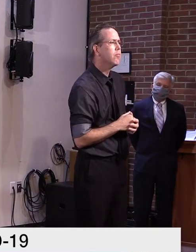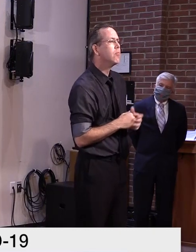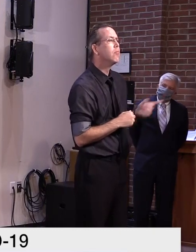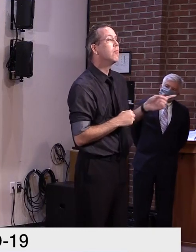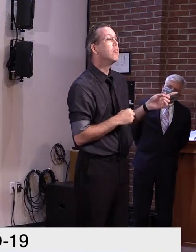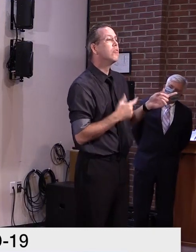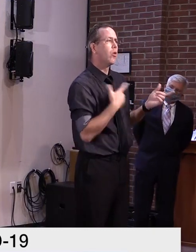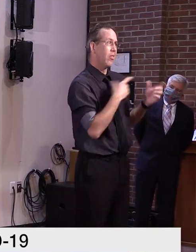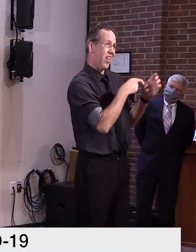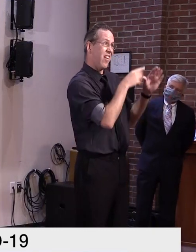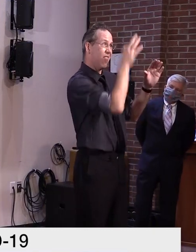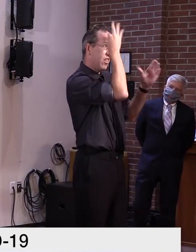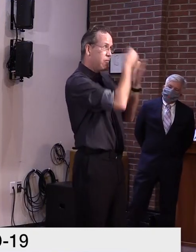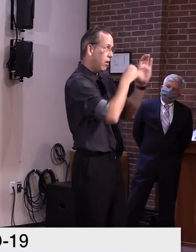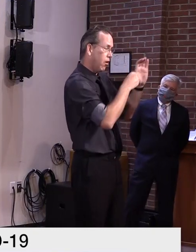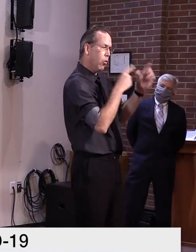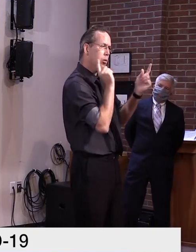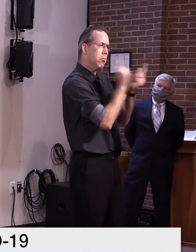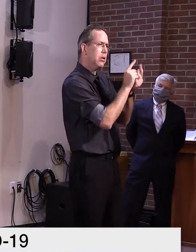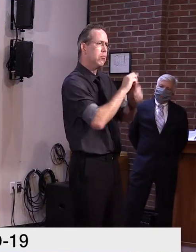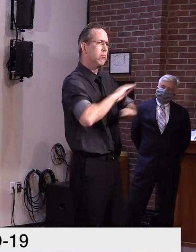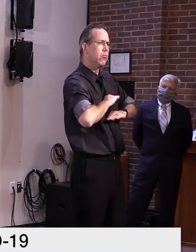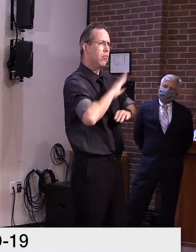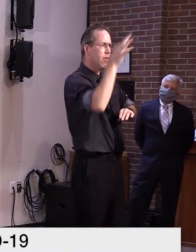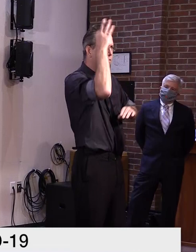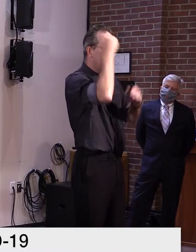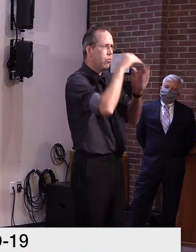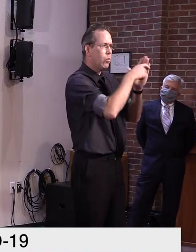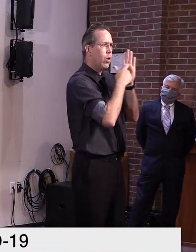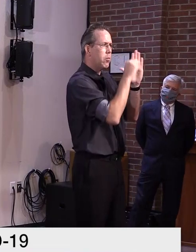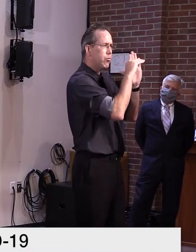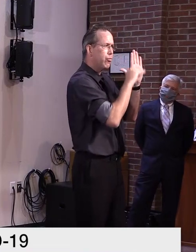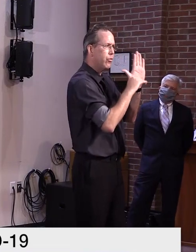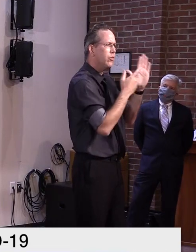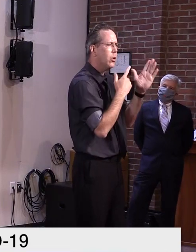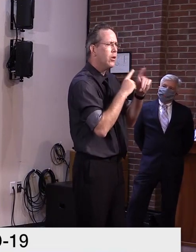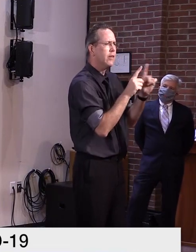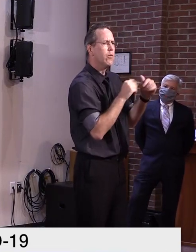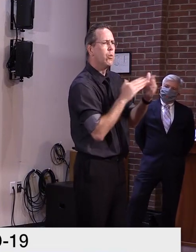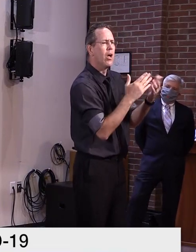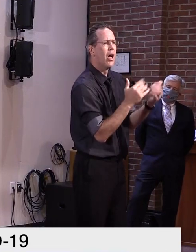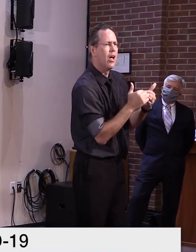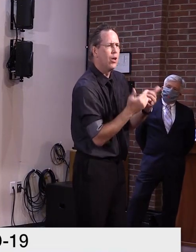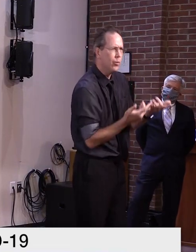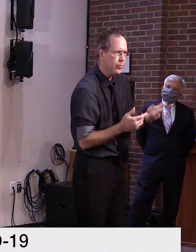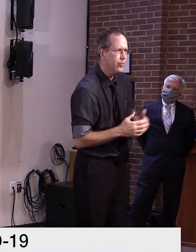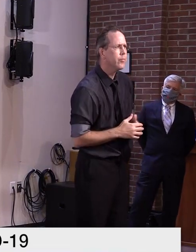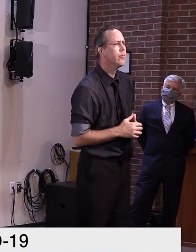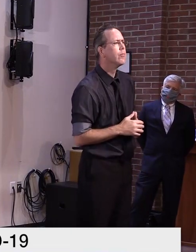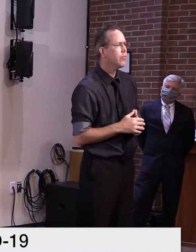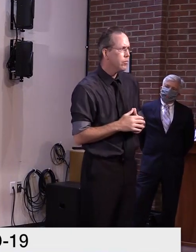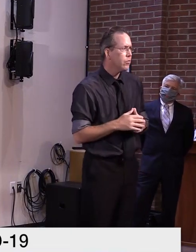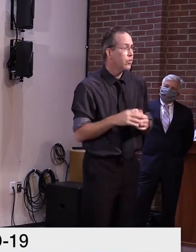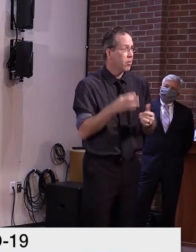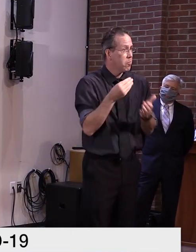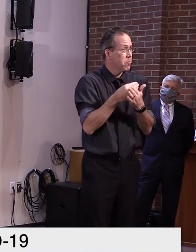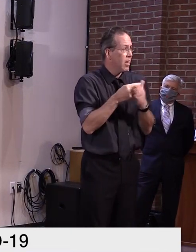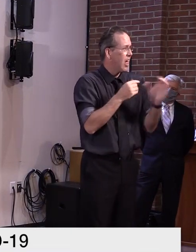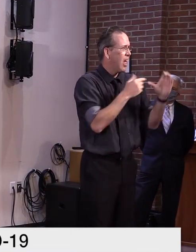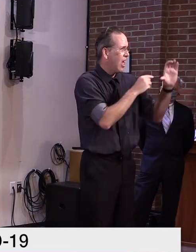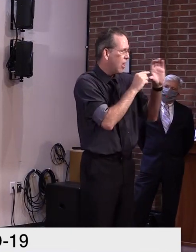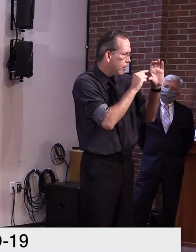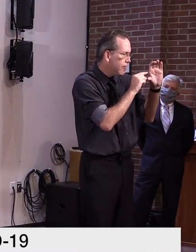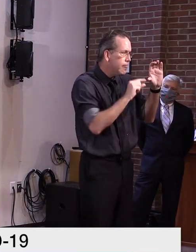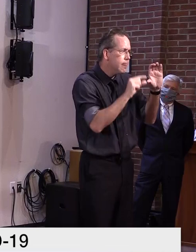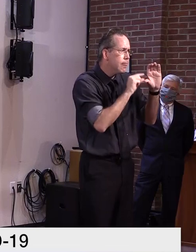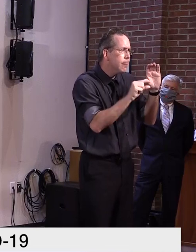of Congress. They went at it a bit of a different way and they leveraged money out of, uh, public safety. They spent money in public safety